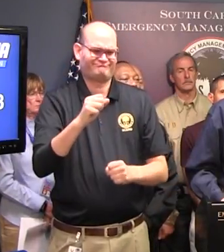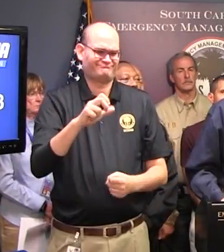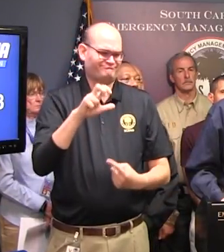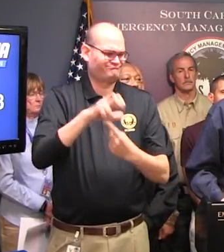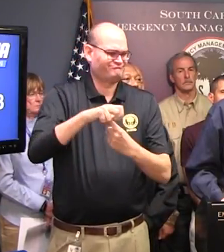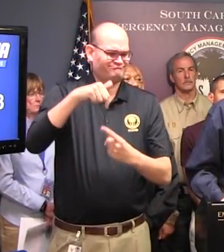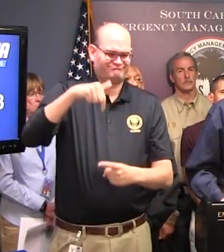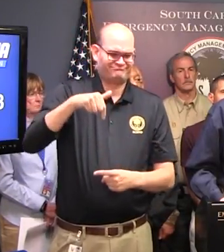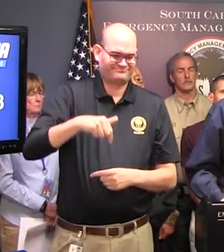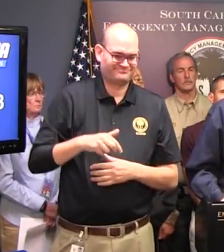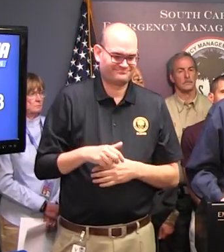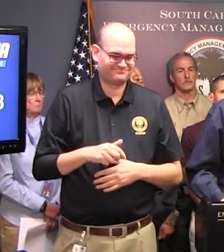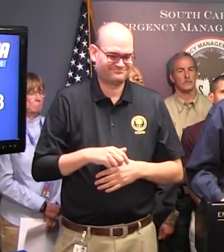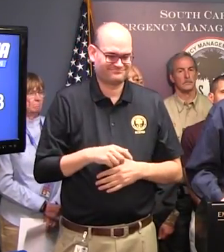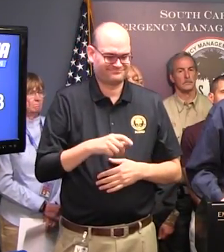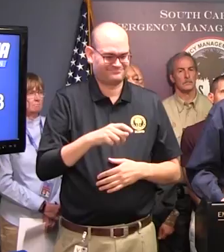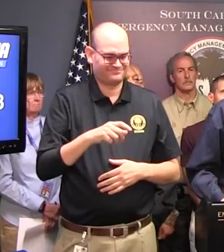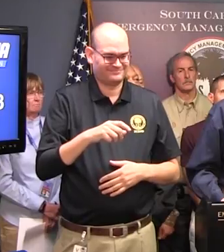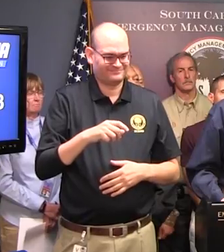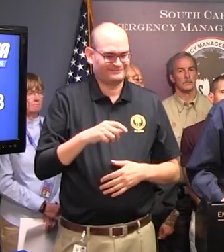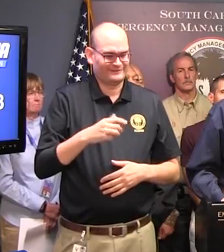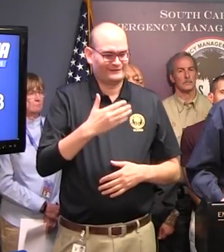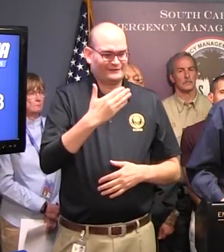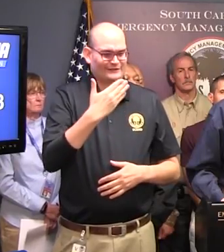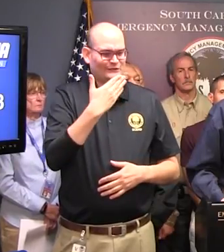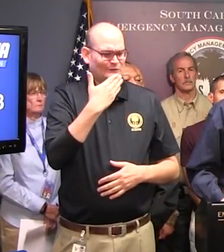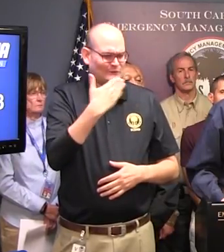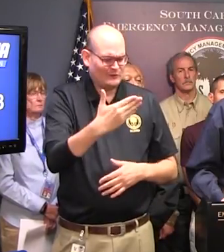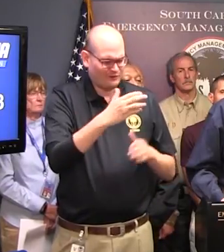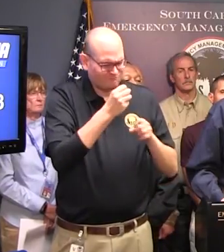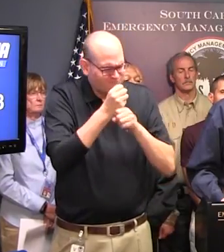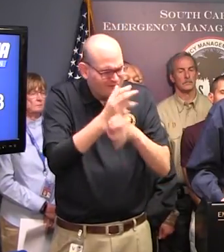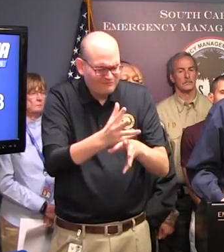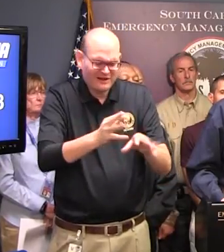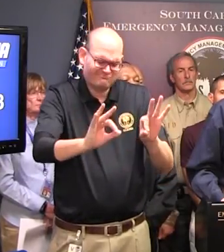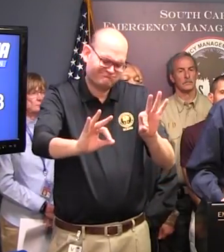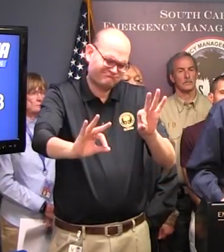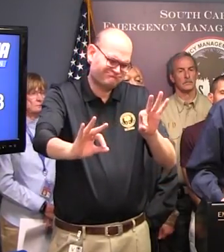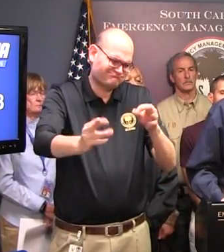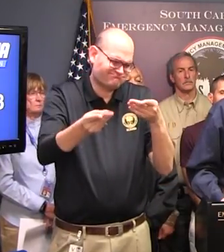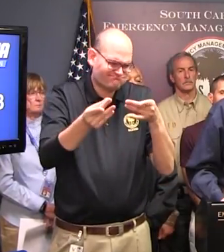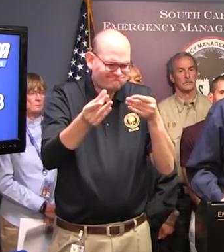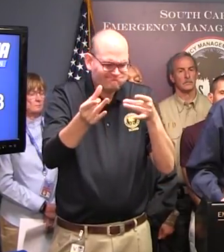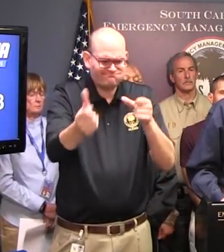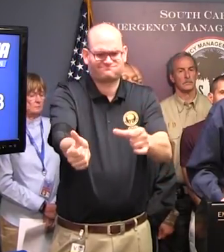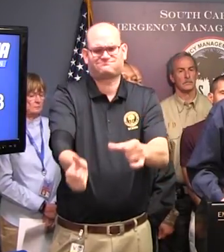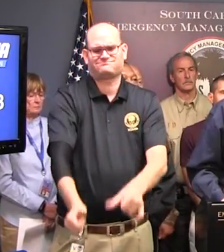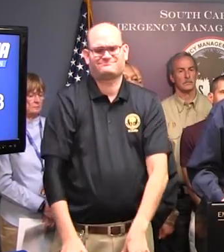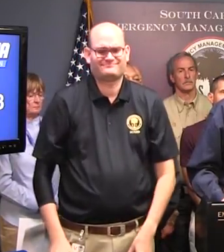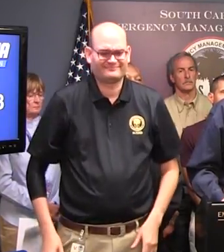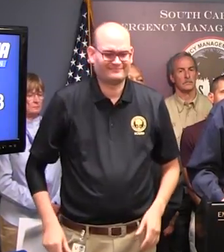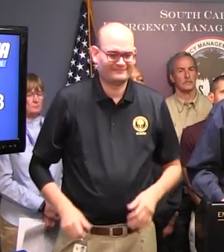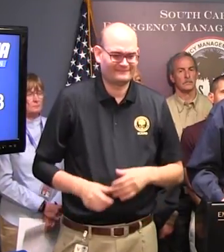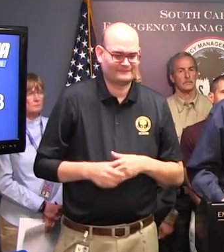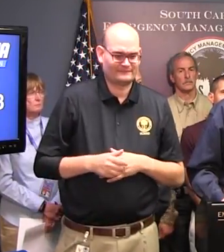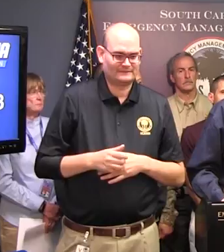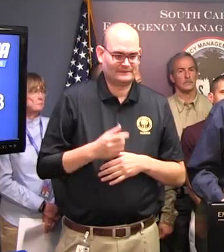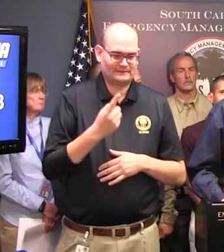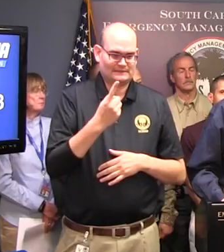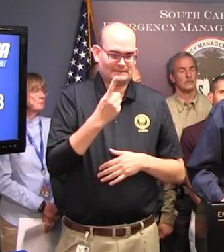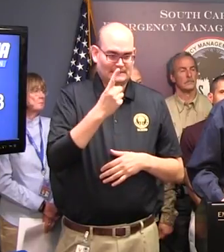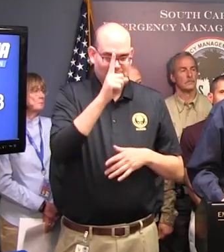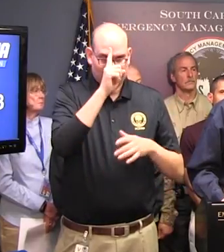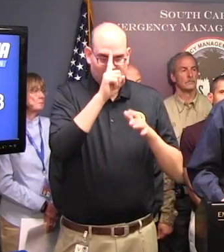quite an organization and quite an enterprise. The one thing that I think we're all a little concerned